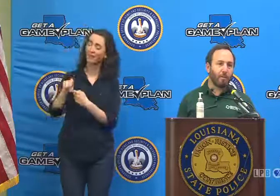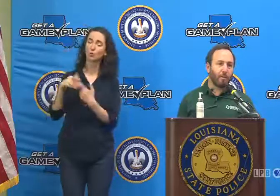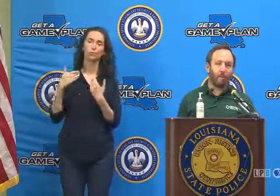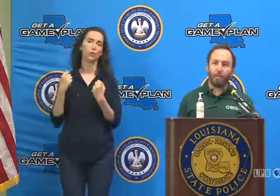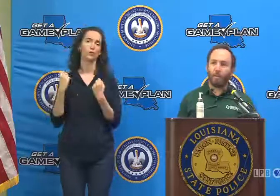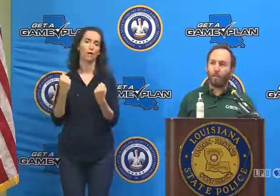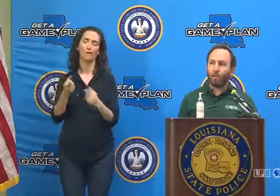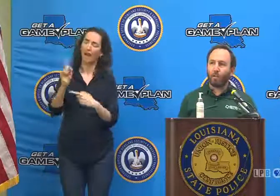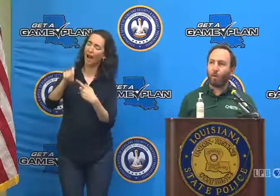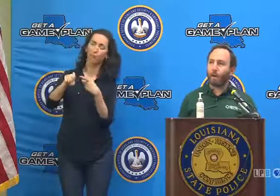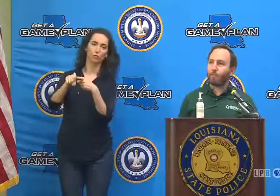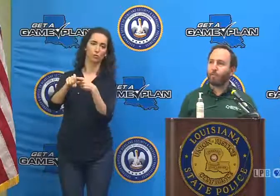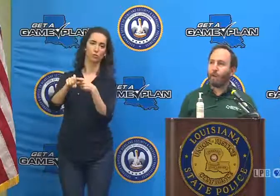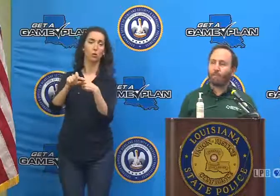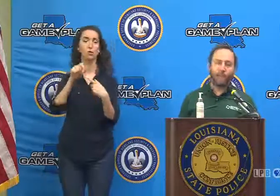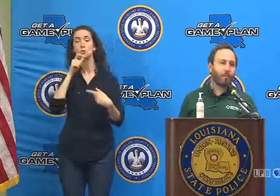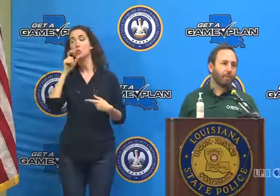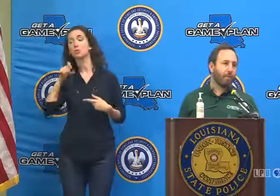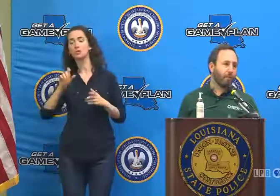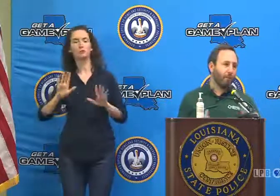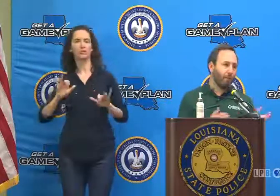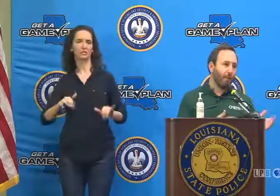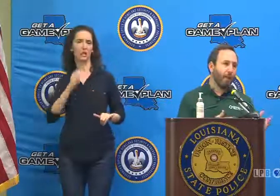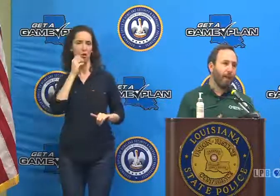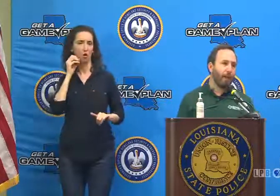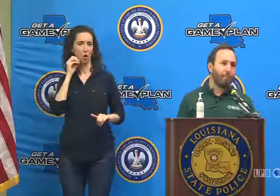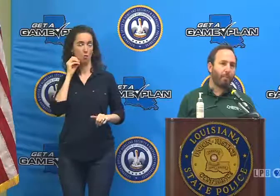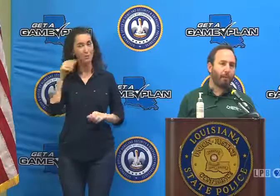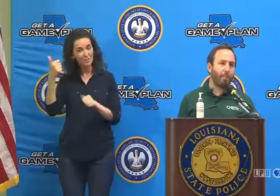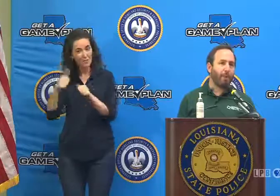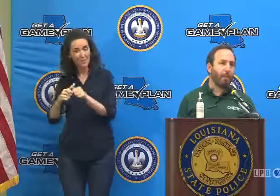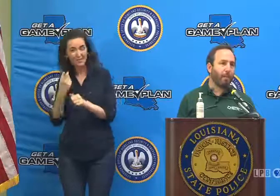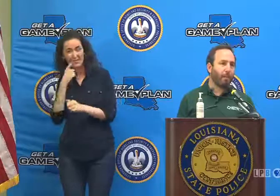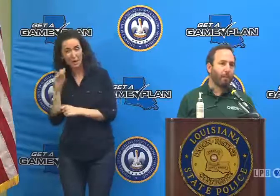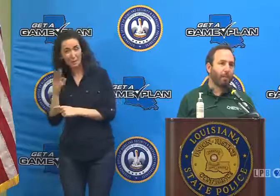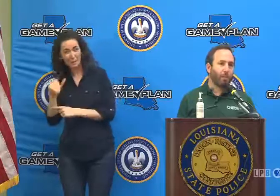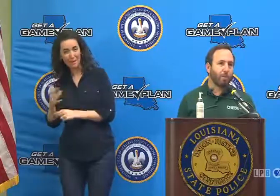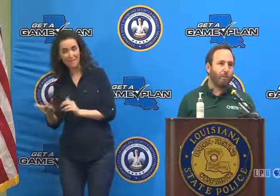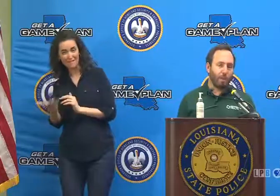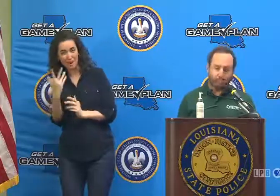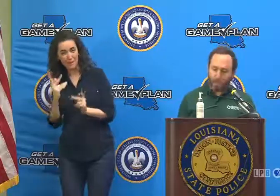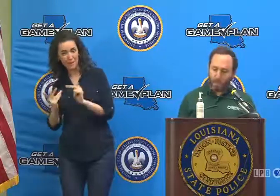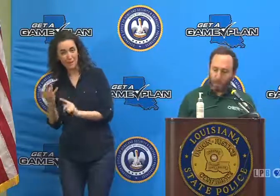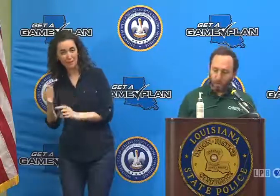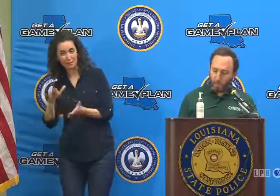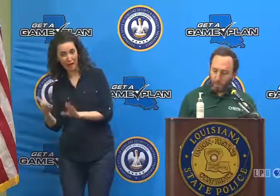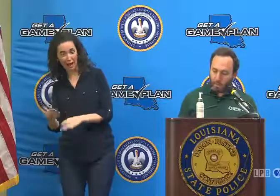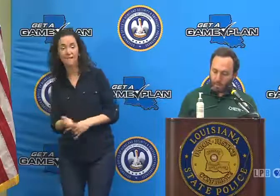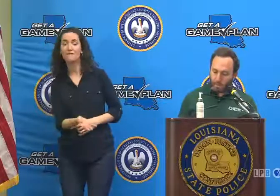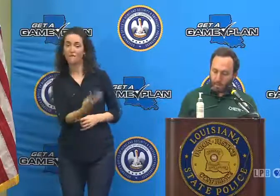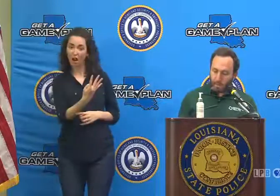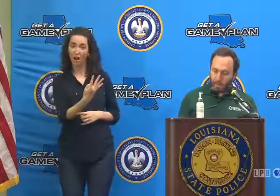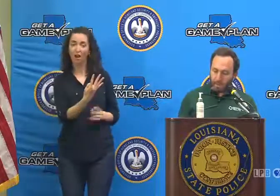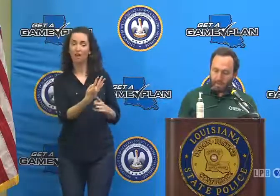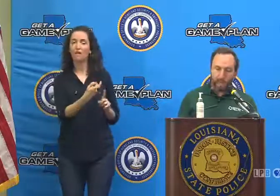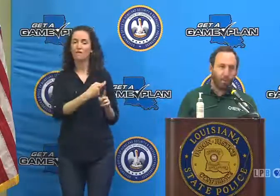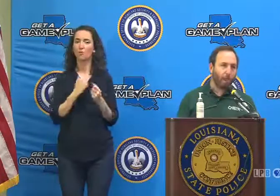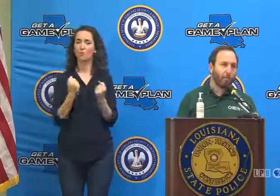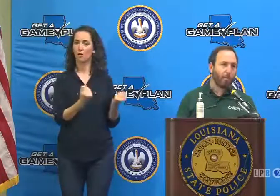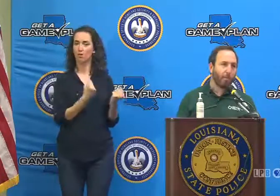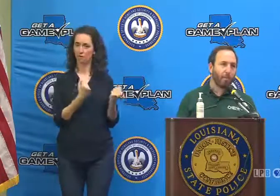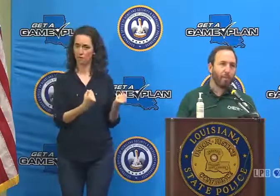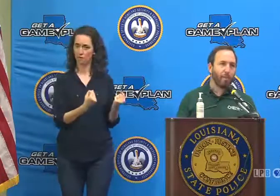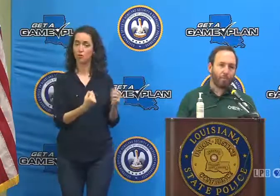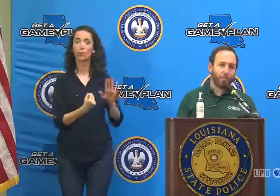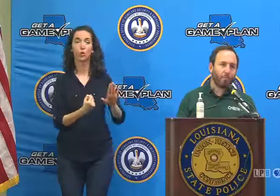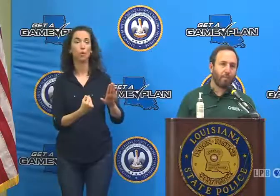necessary. Again, four out of the five deaths from the flooding we had back in May were due to people being on the roadway. So if there's any